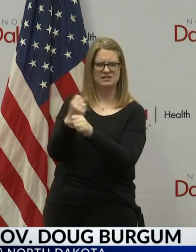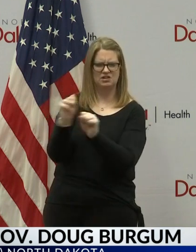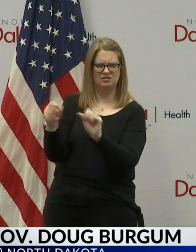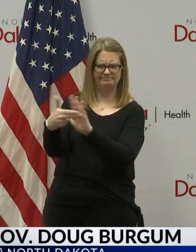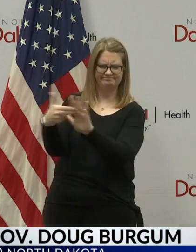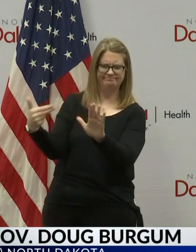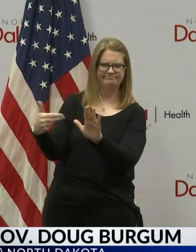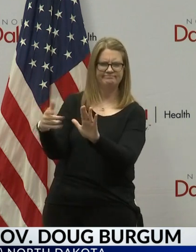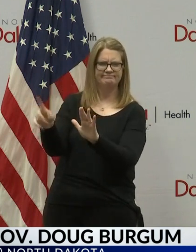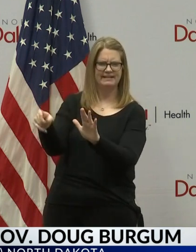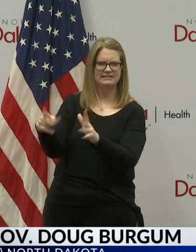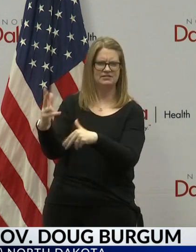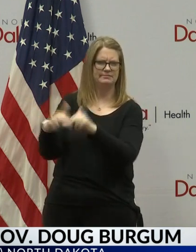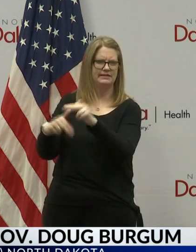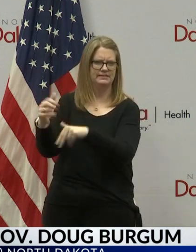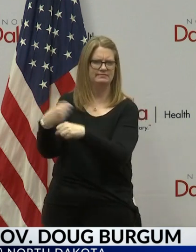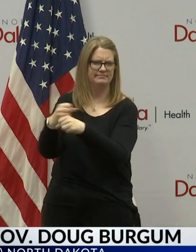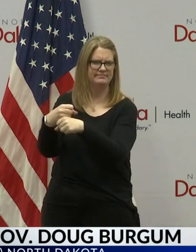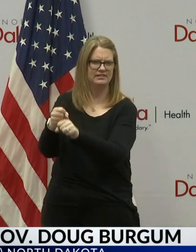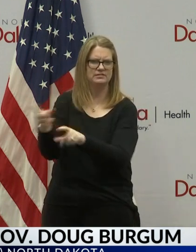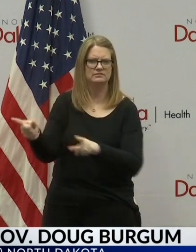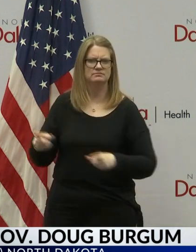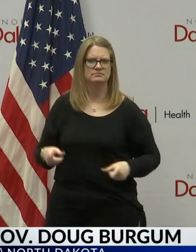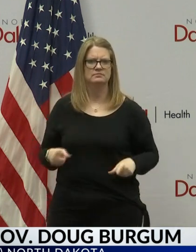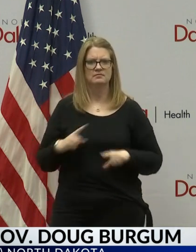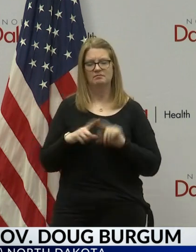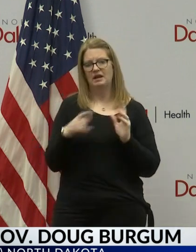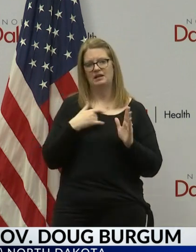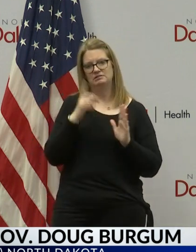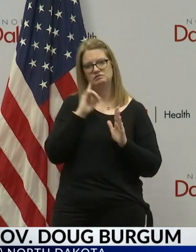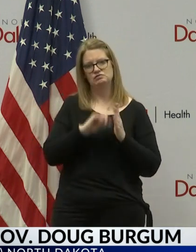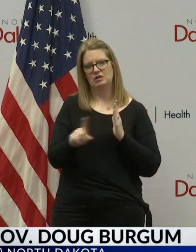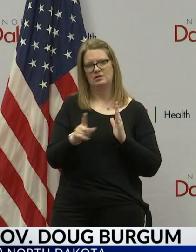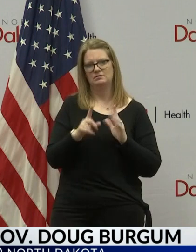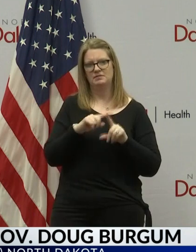But it was a legal question that we never addressed, but I guess I could look it up.